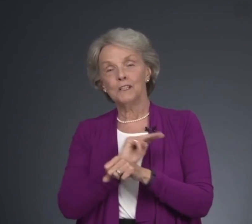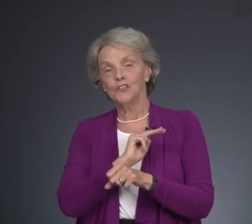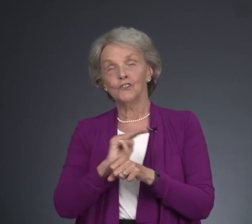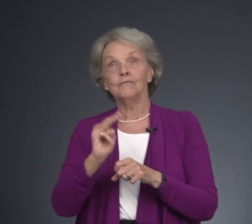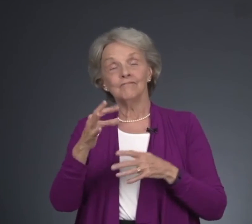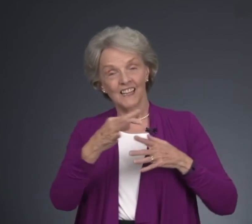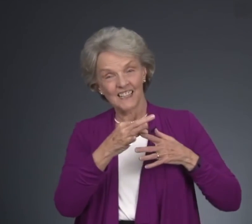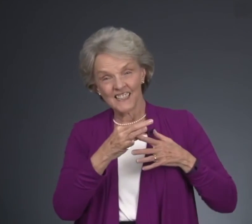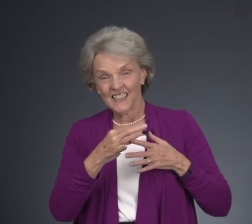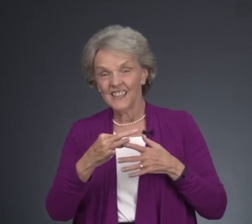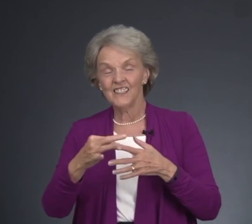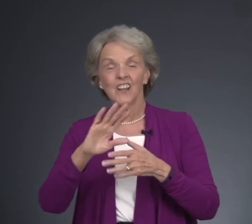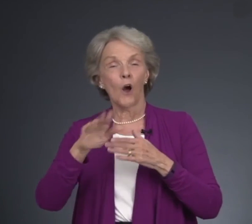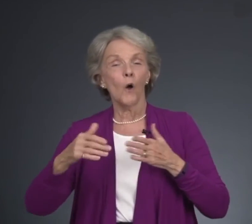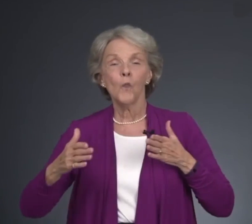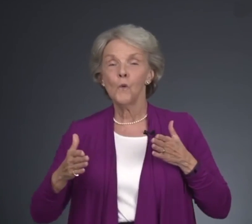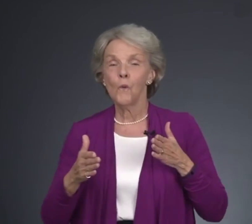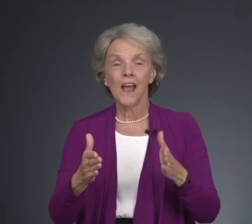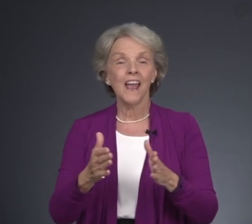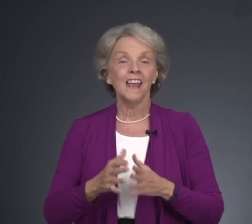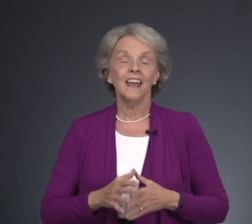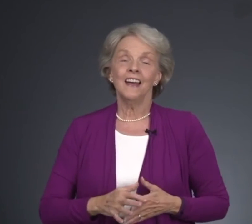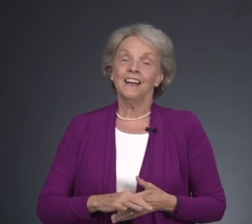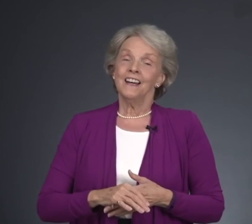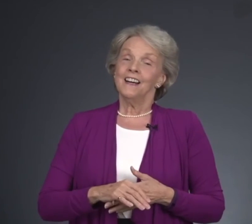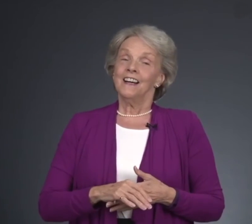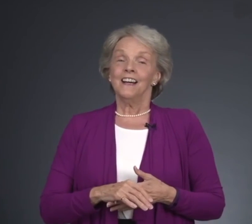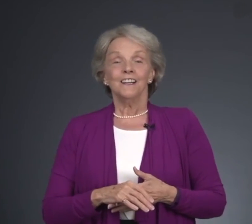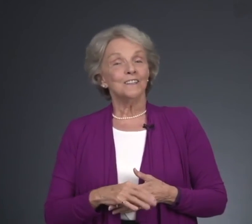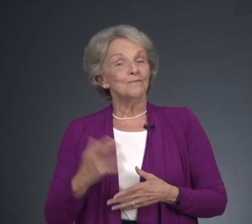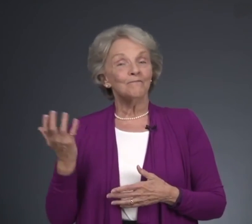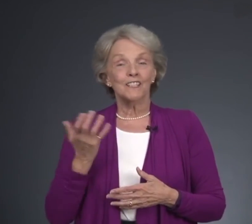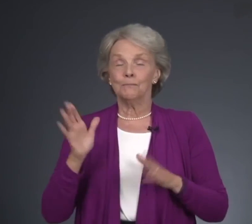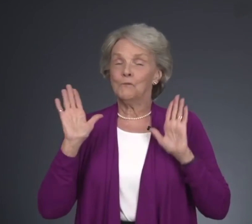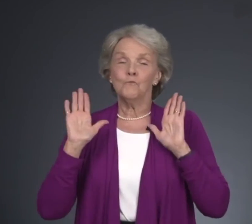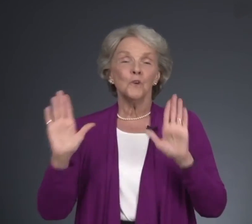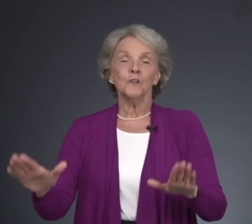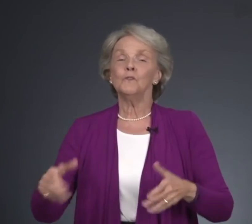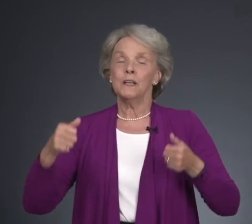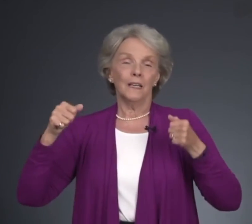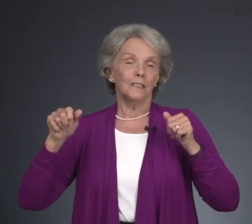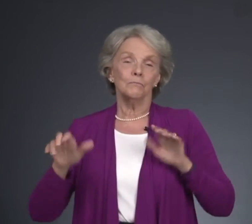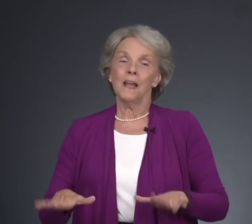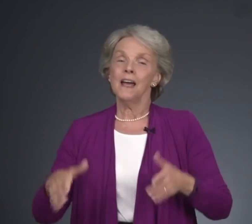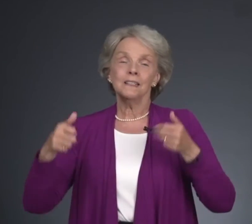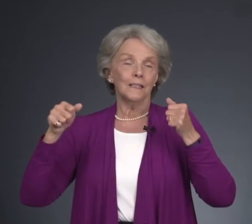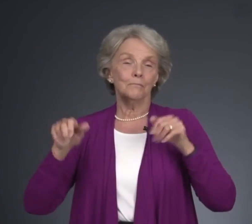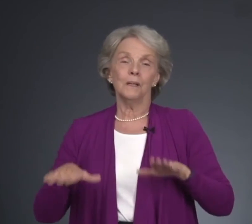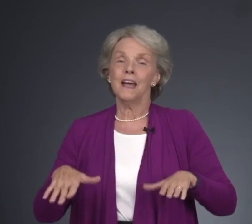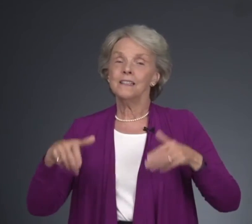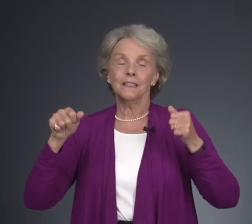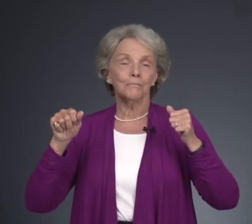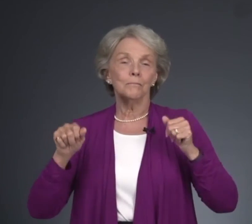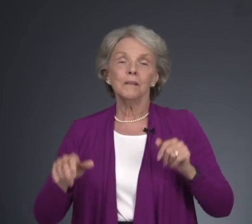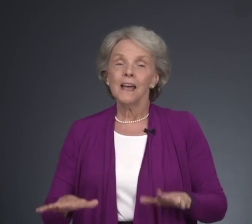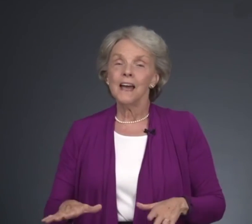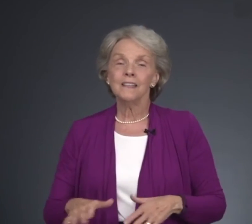ministry. He's led us all the way. Oh, it's been wonderful. He has blessed and blessed and blessed.